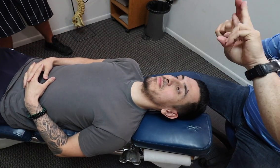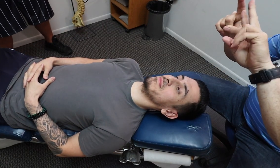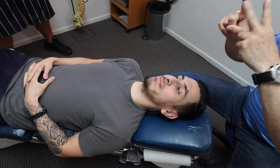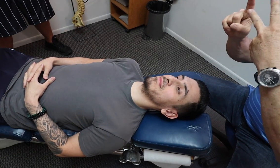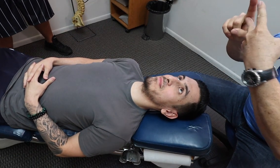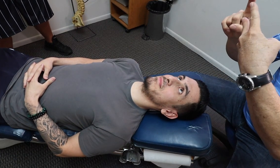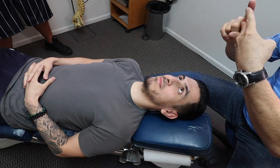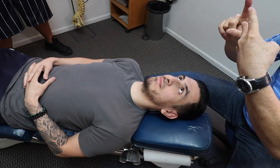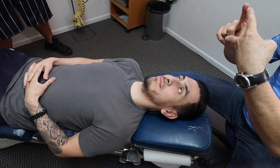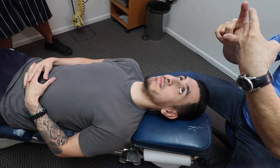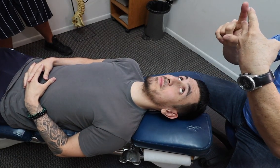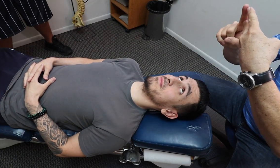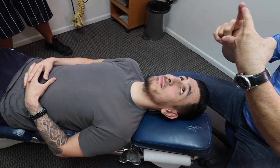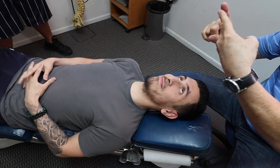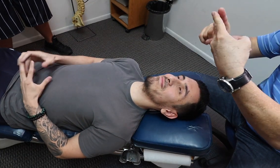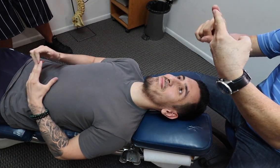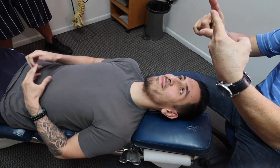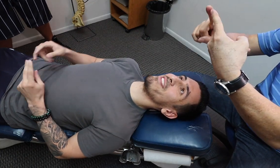So, like this. YouTube?